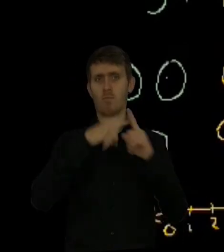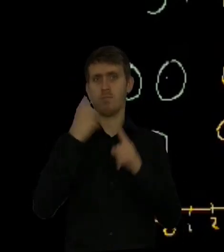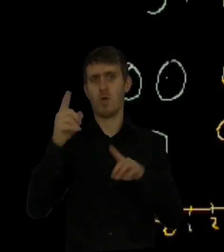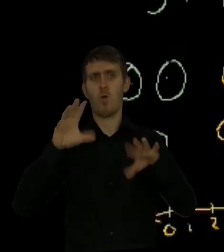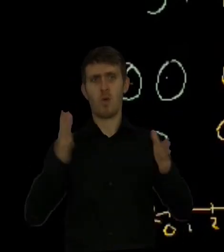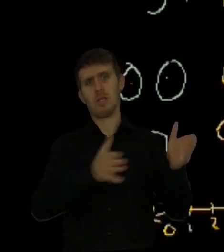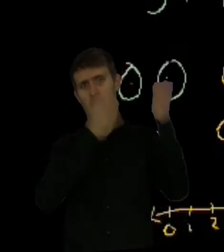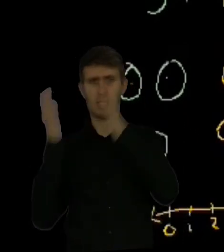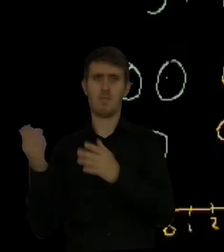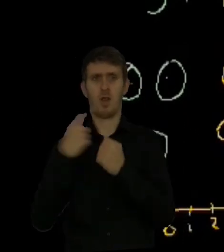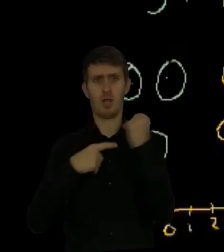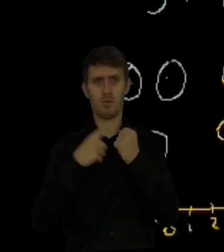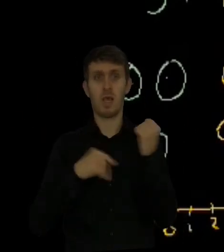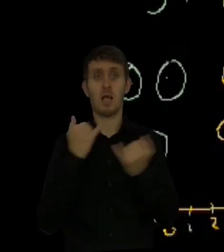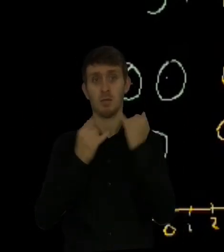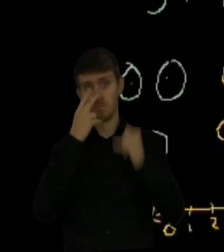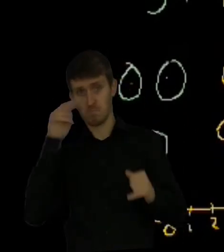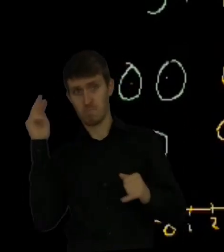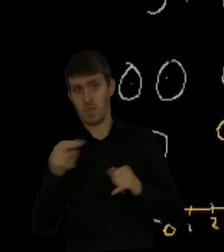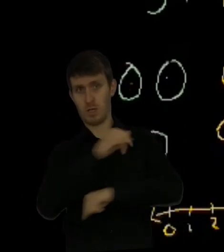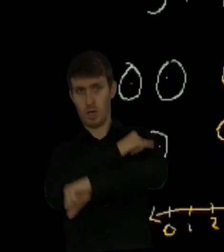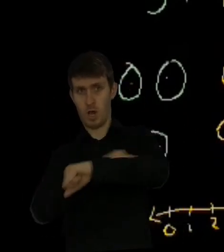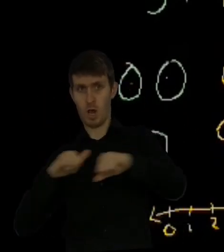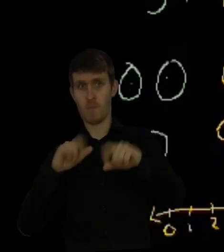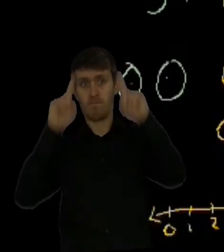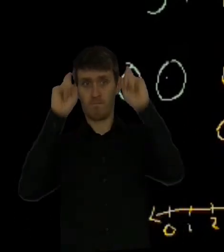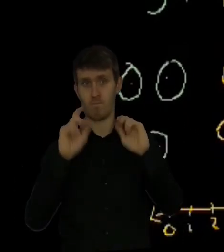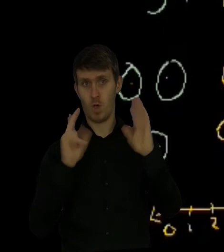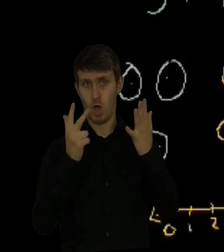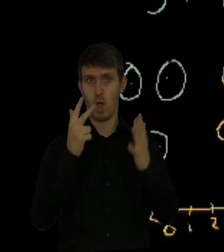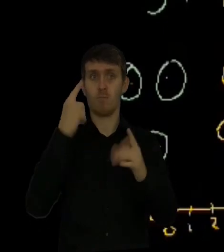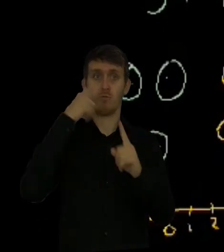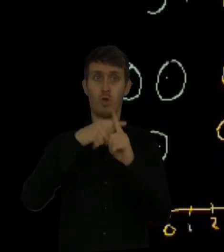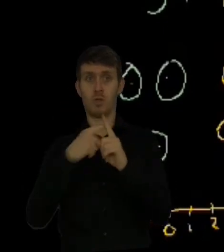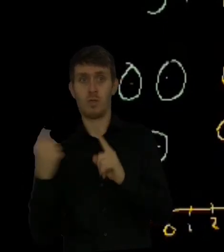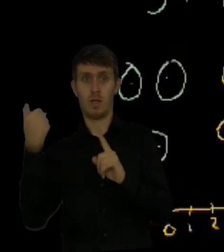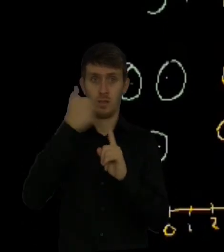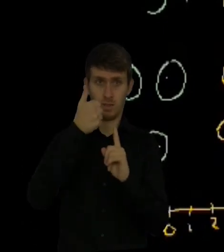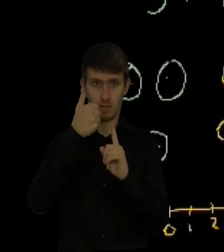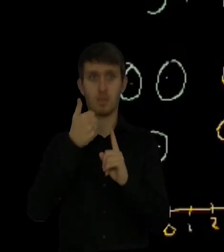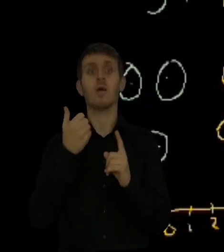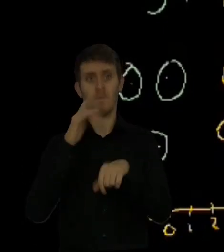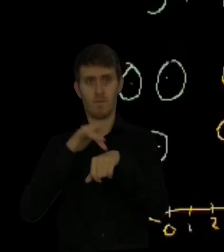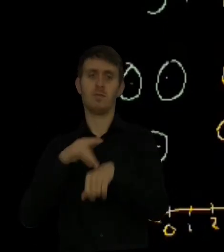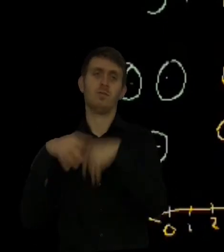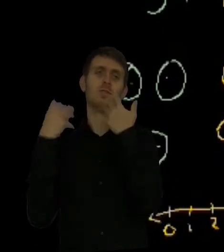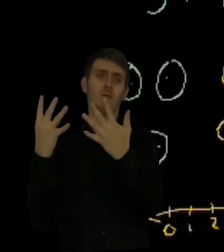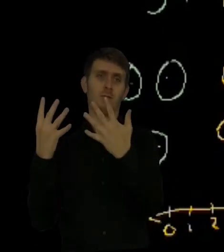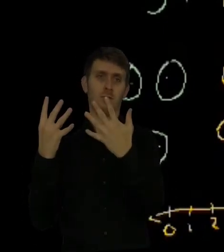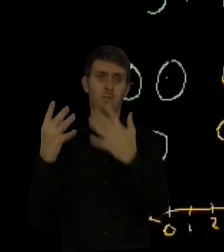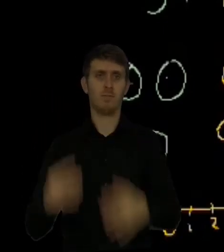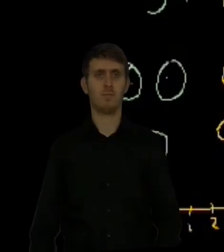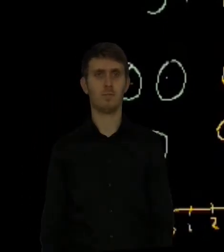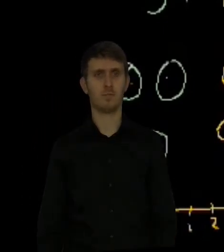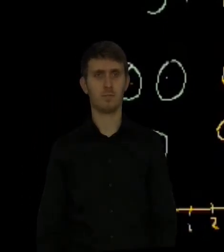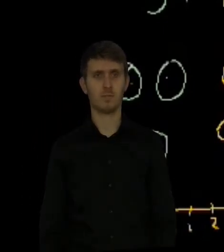it. You know, plus 1 is just the next number. But if we look at the number line, you start at 8, and you add 1. 8